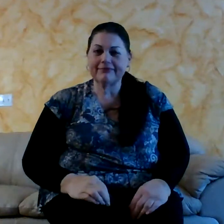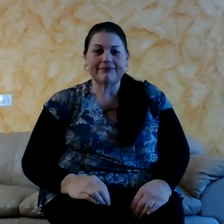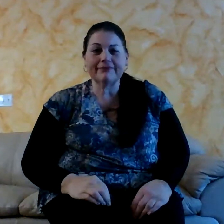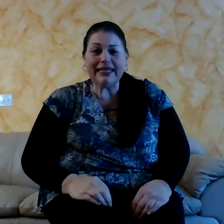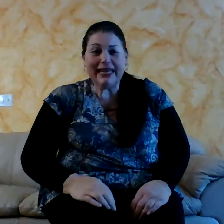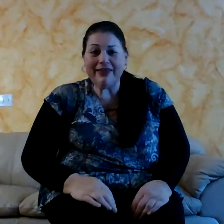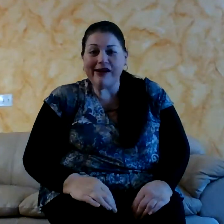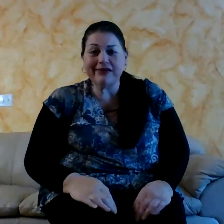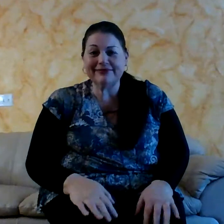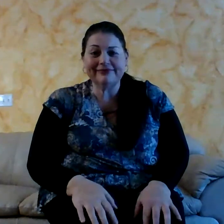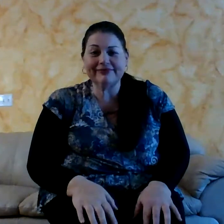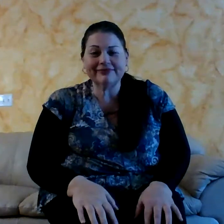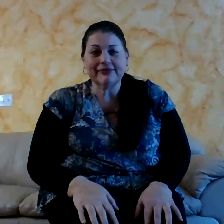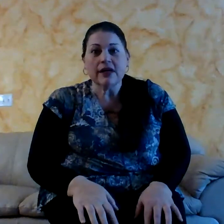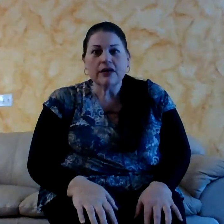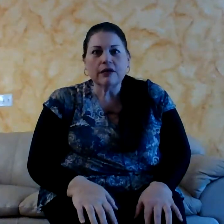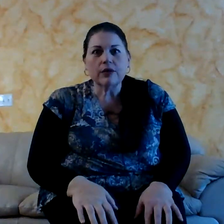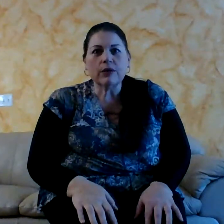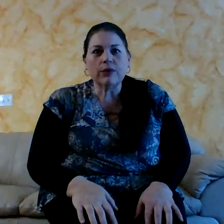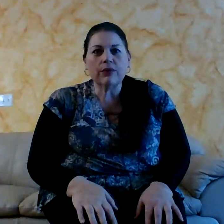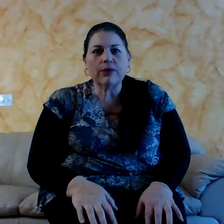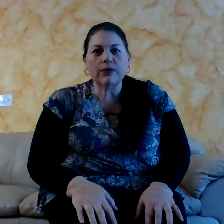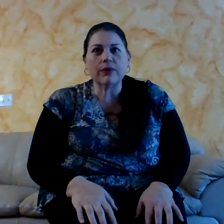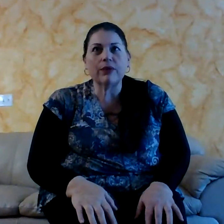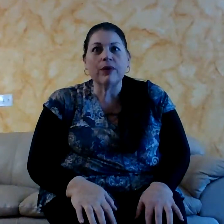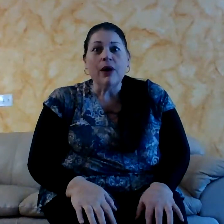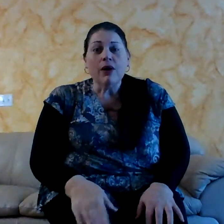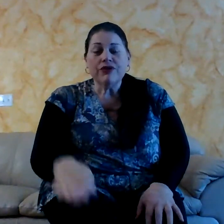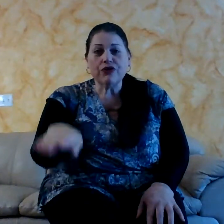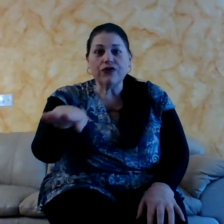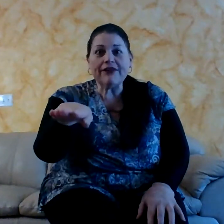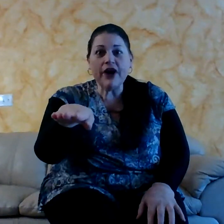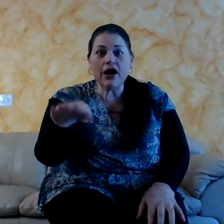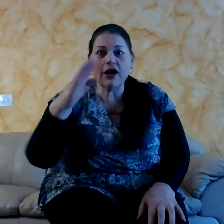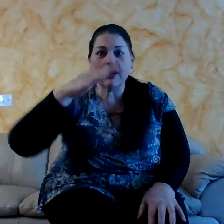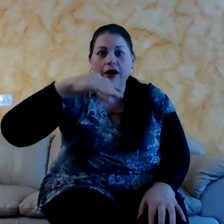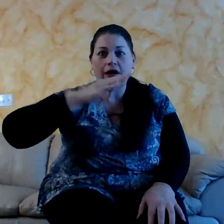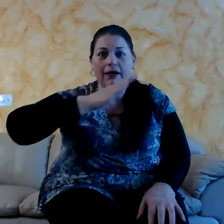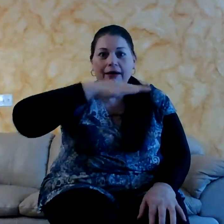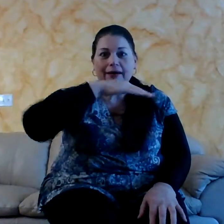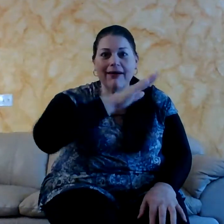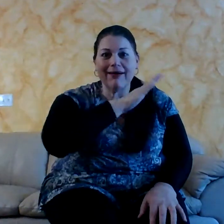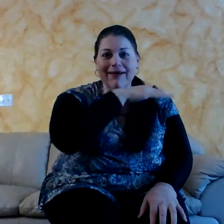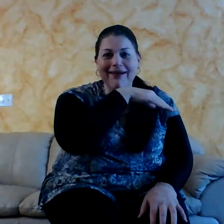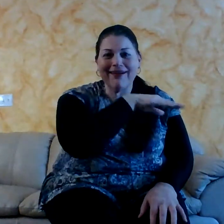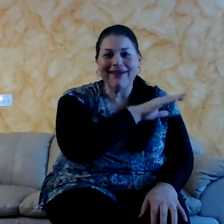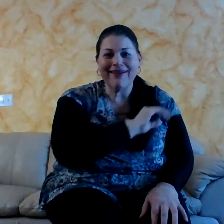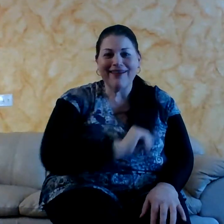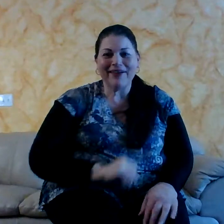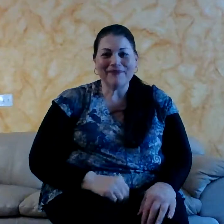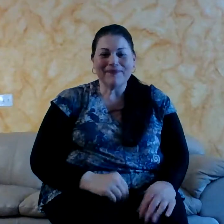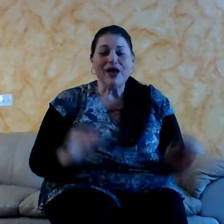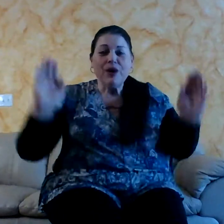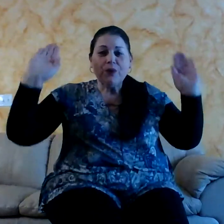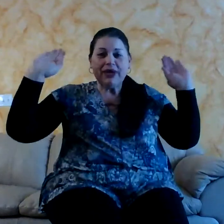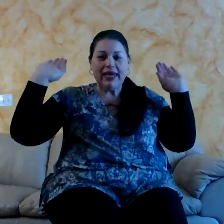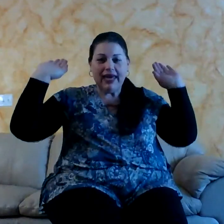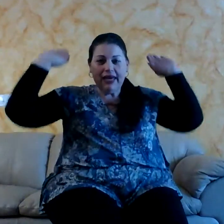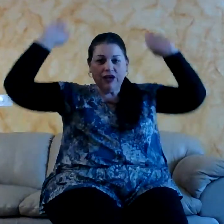Take Oh. Let's There's a bug out binoculars. The river.- can't go over it. Can't